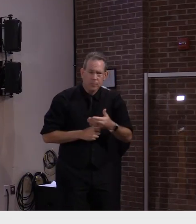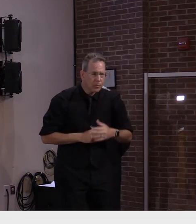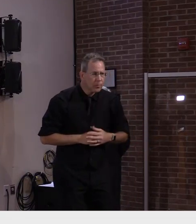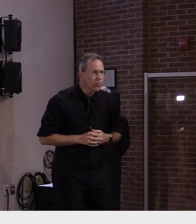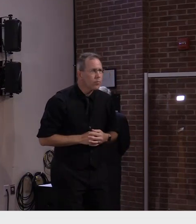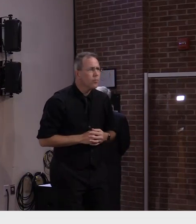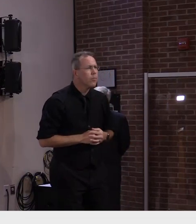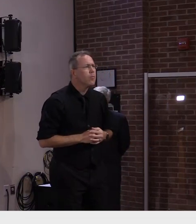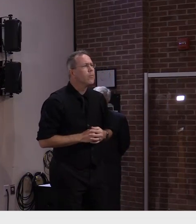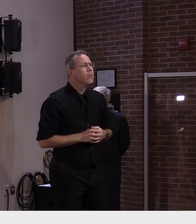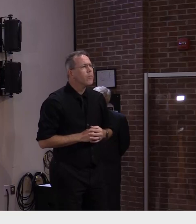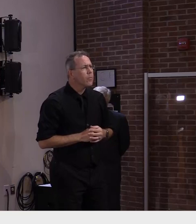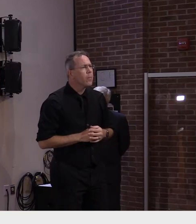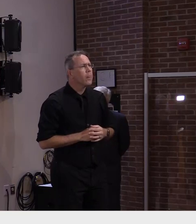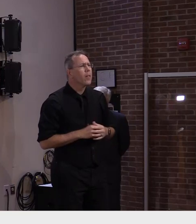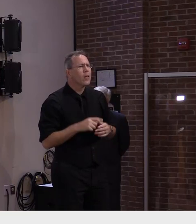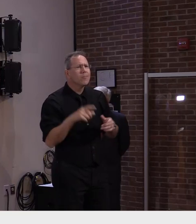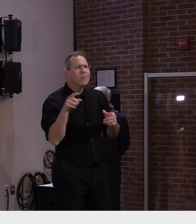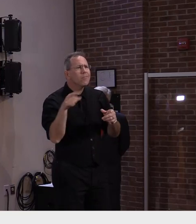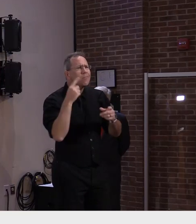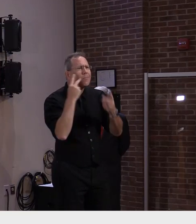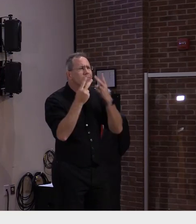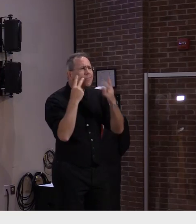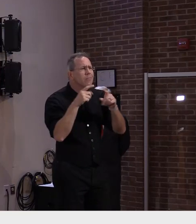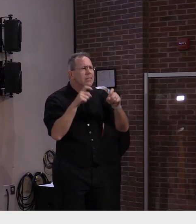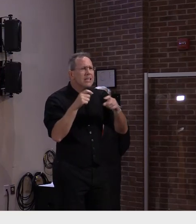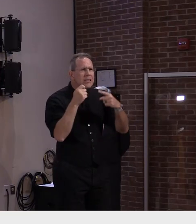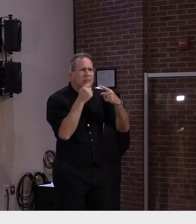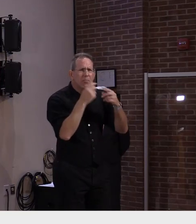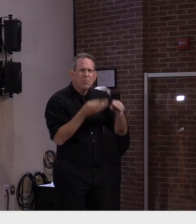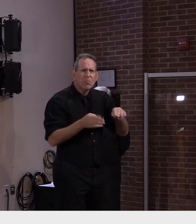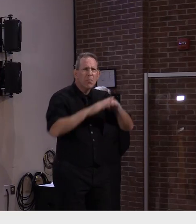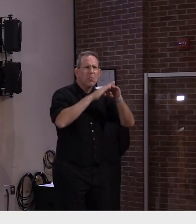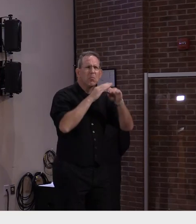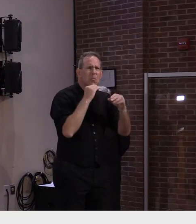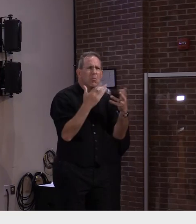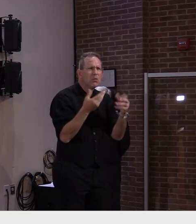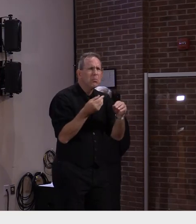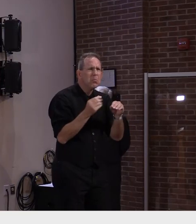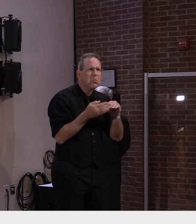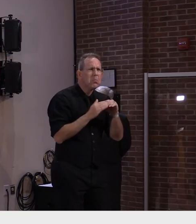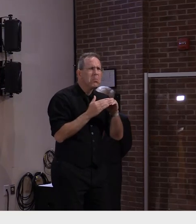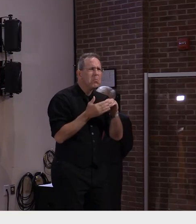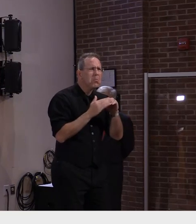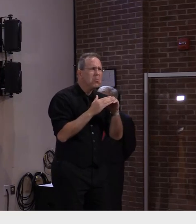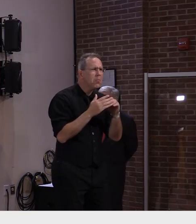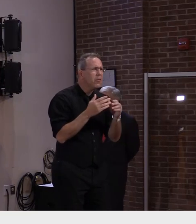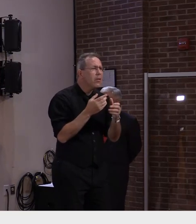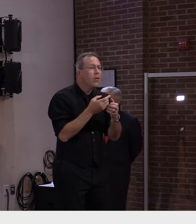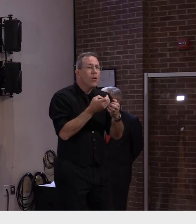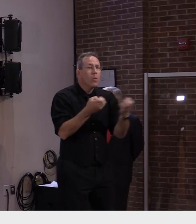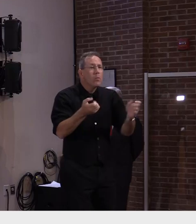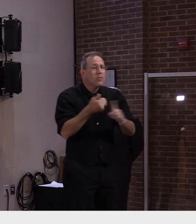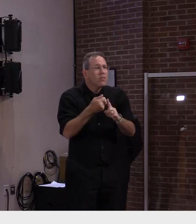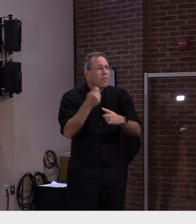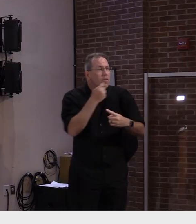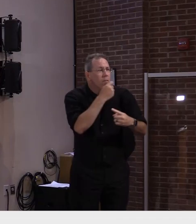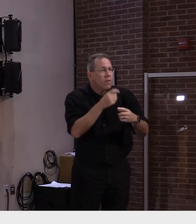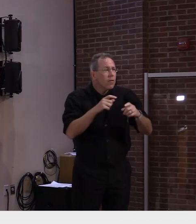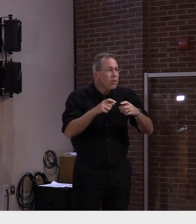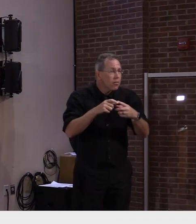folks are asking or needing more tests. How are the supplies and, like, turnaround times for results?